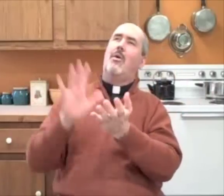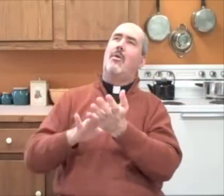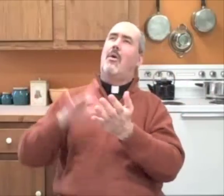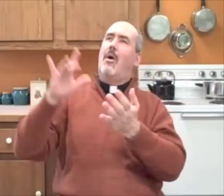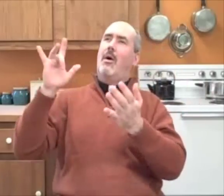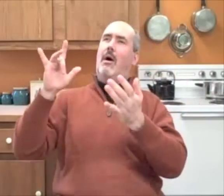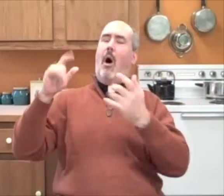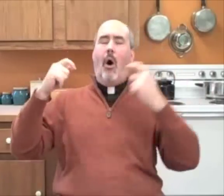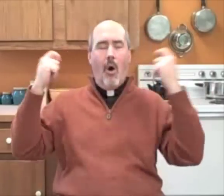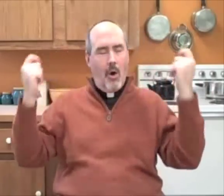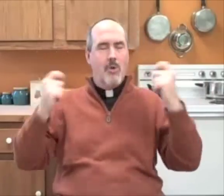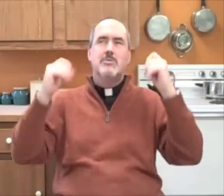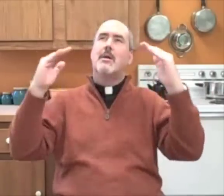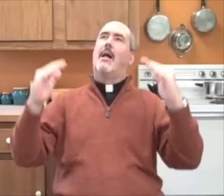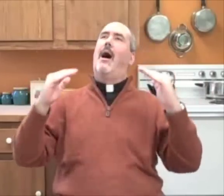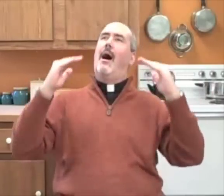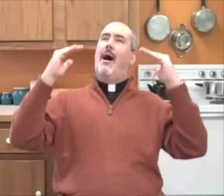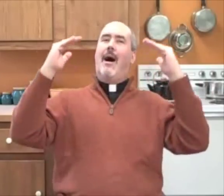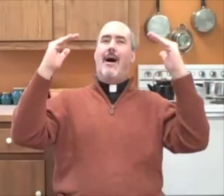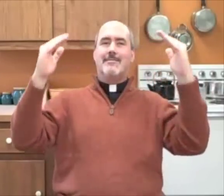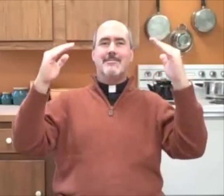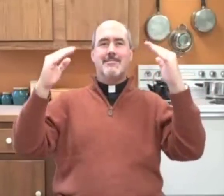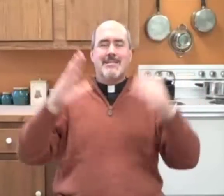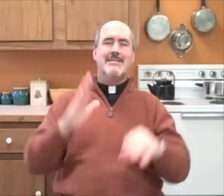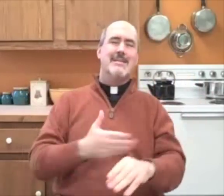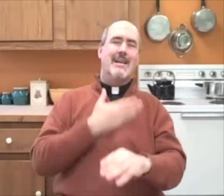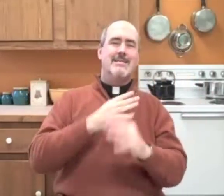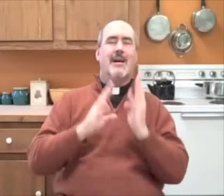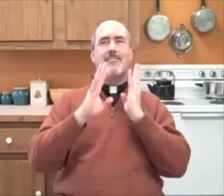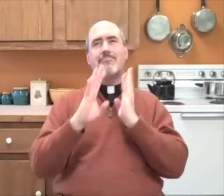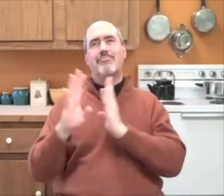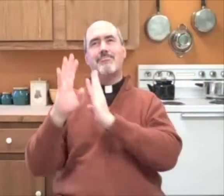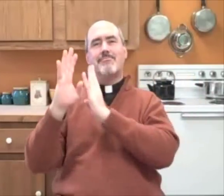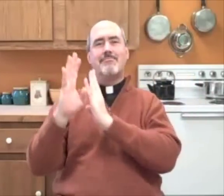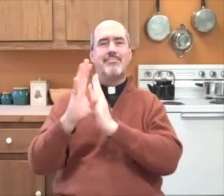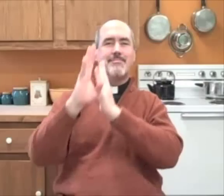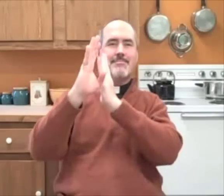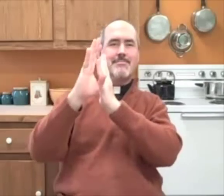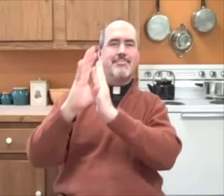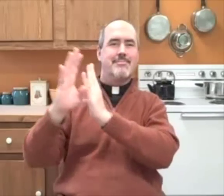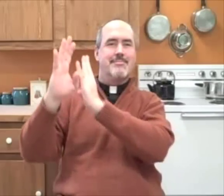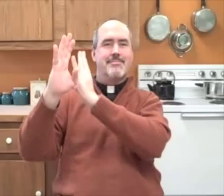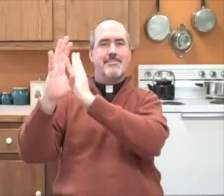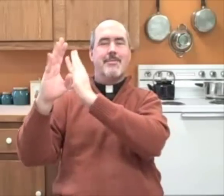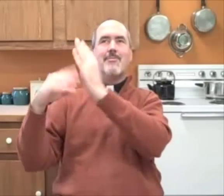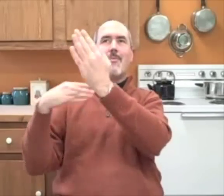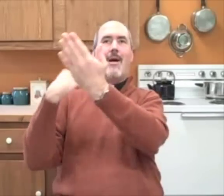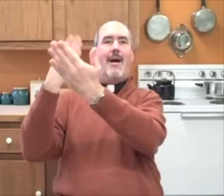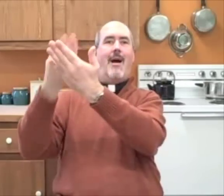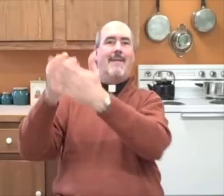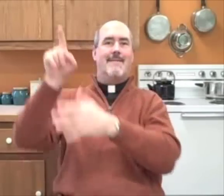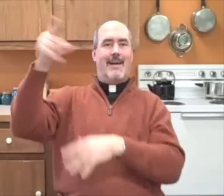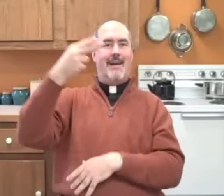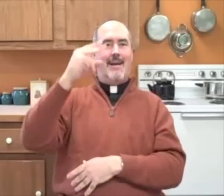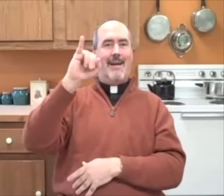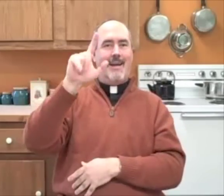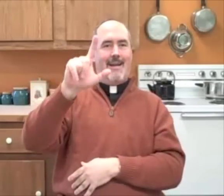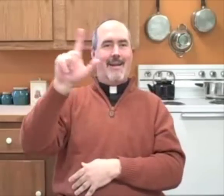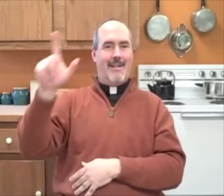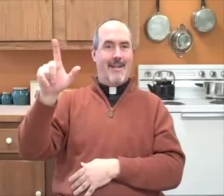earth are filled with your glory. Hosanna in the highest. They sang that as they marched all the way up to the